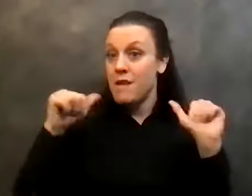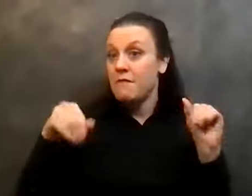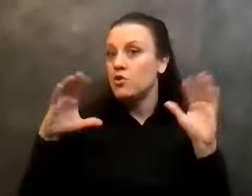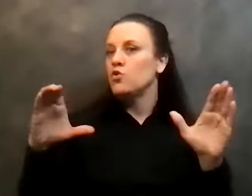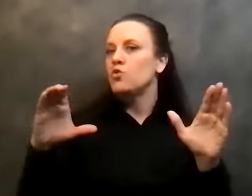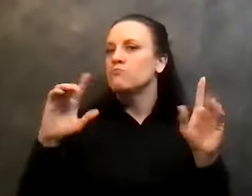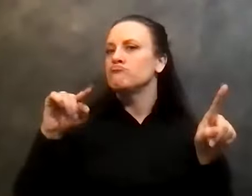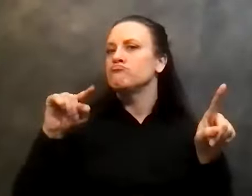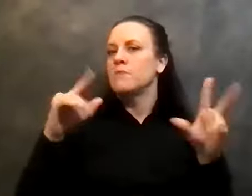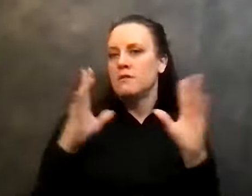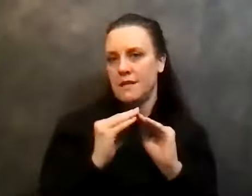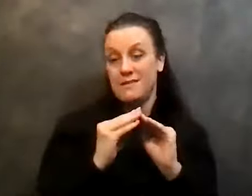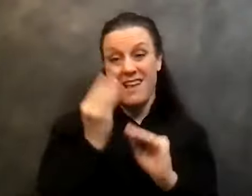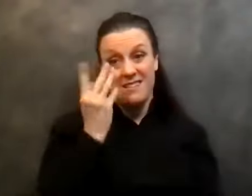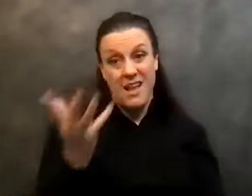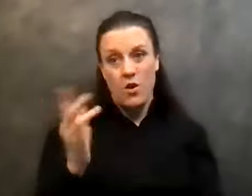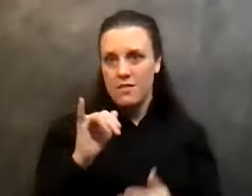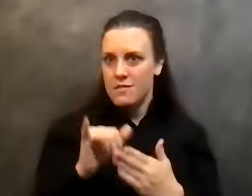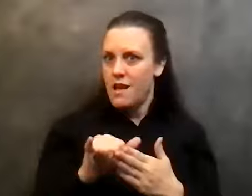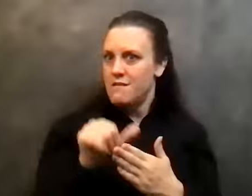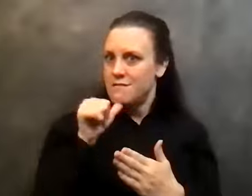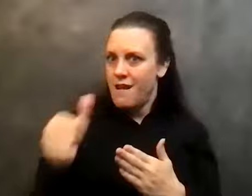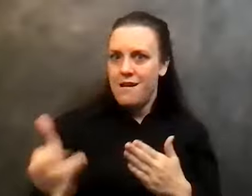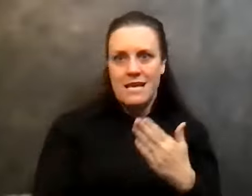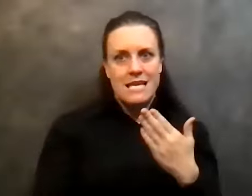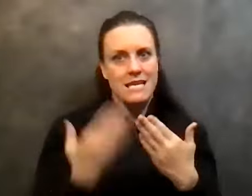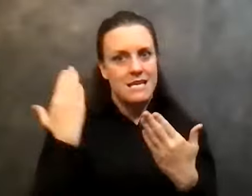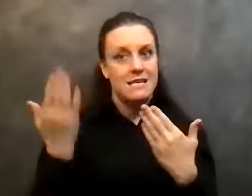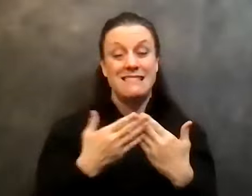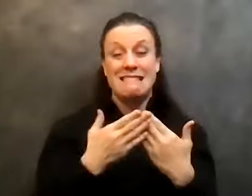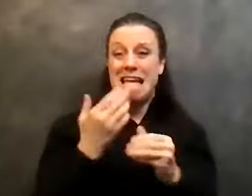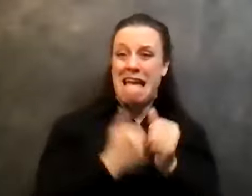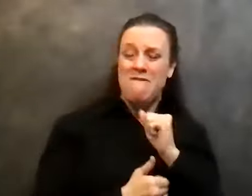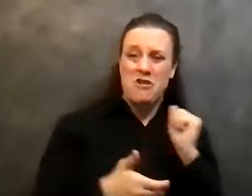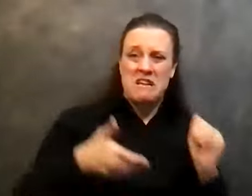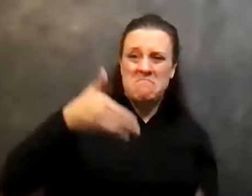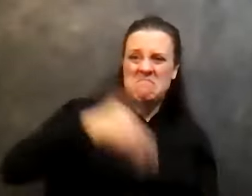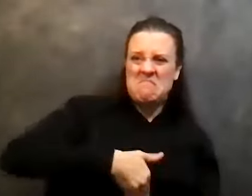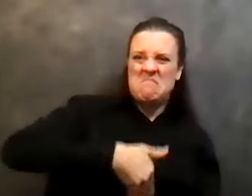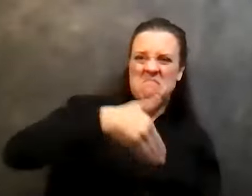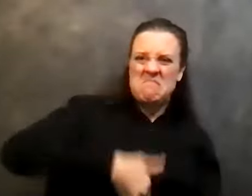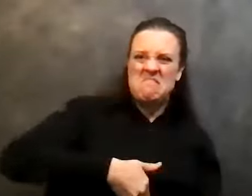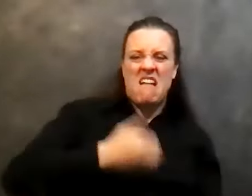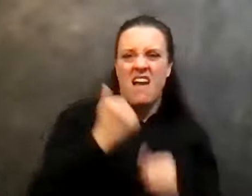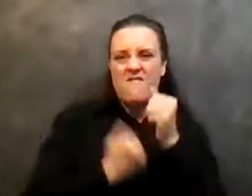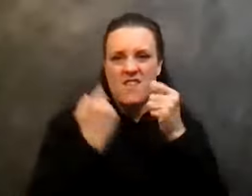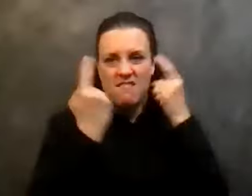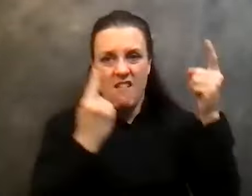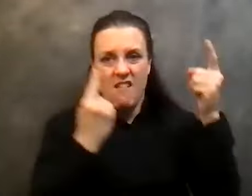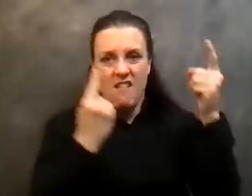meetings. And I've got to tell you, that was not easy. Every instinct in my body, every thought in my head was telling me, I